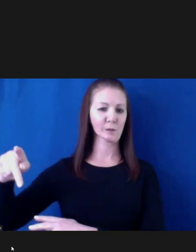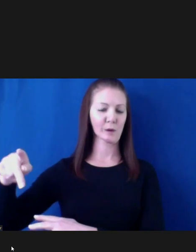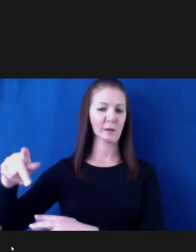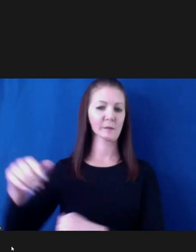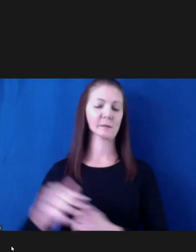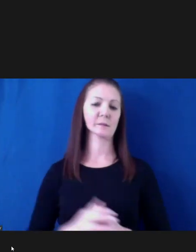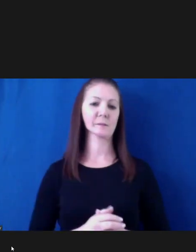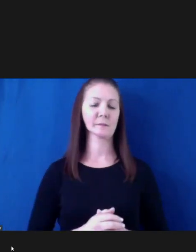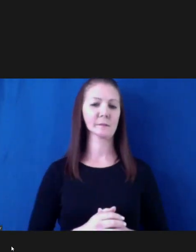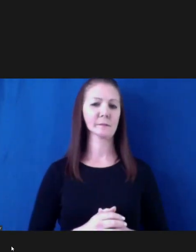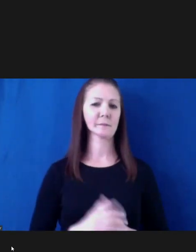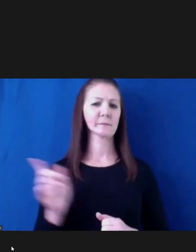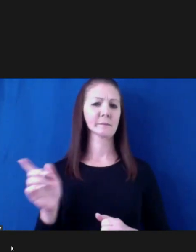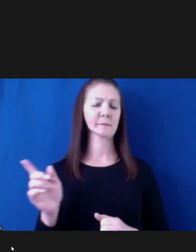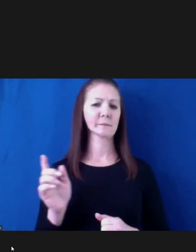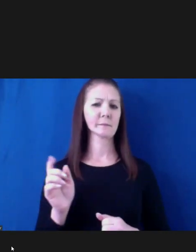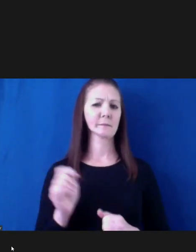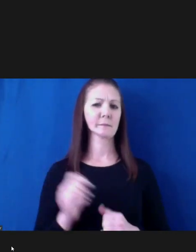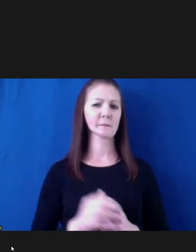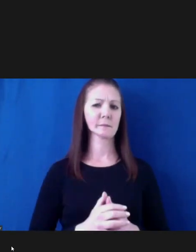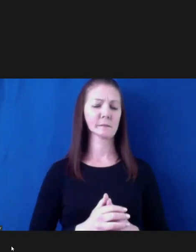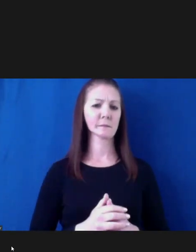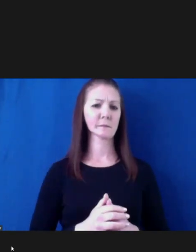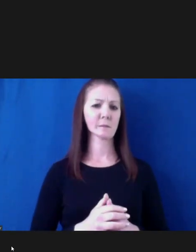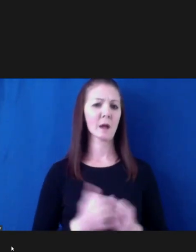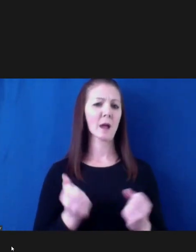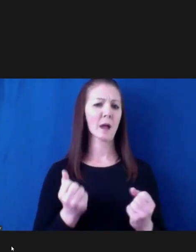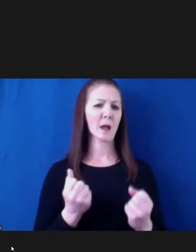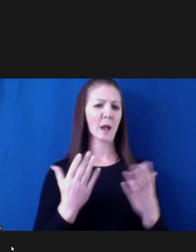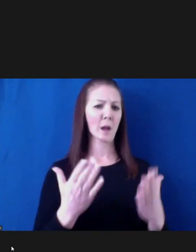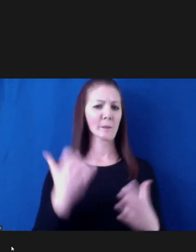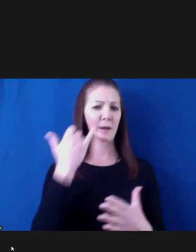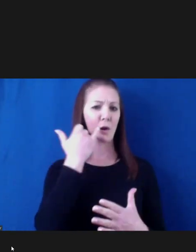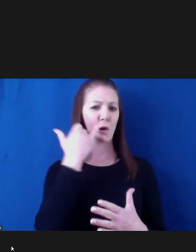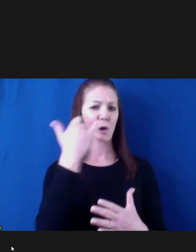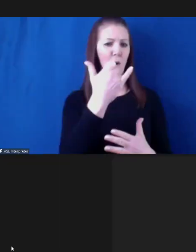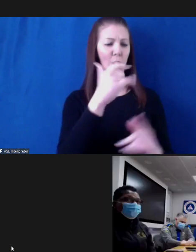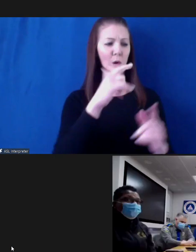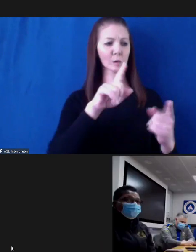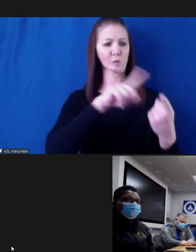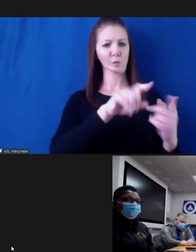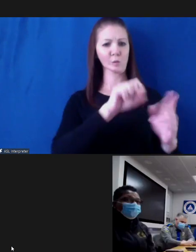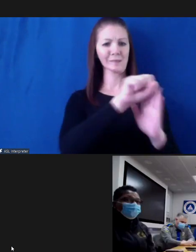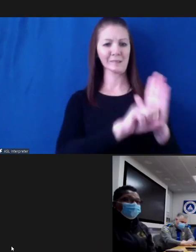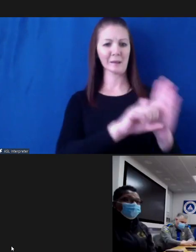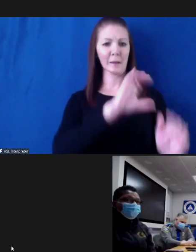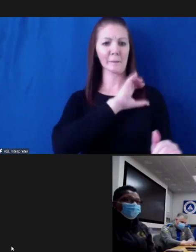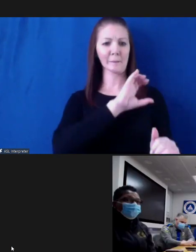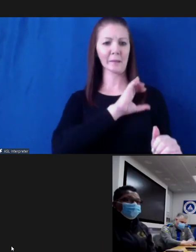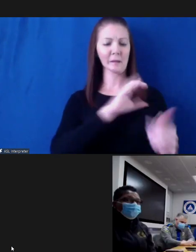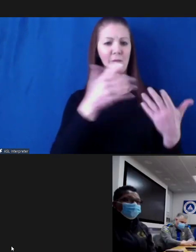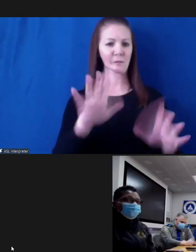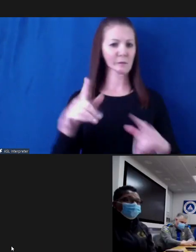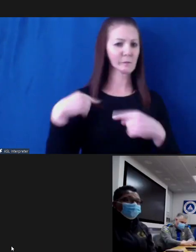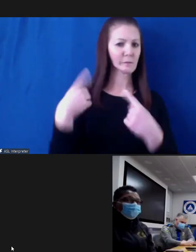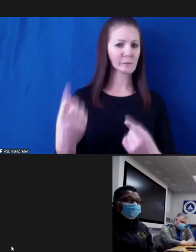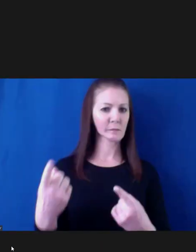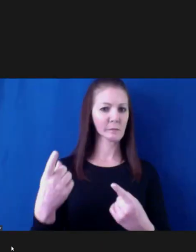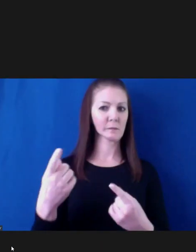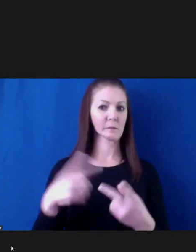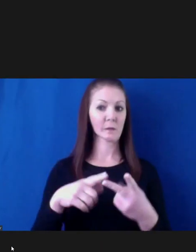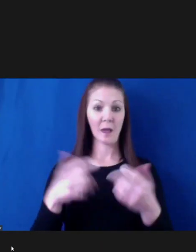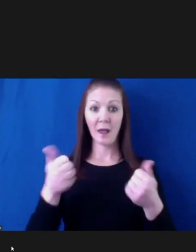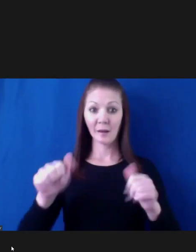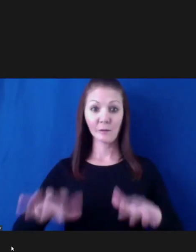Do you know how many calls for service state police have had during the storm? And is there any reports of any flooding on the